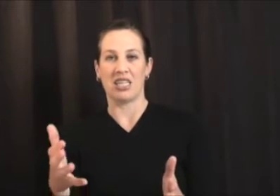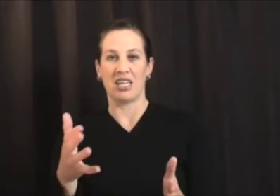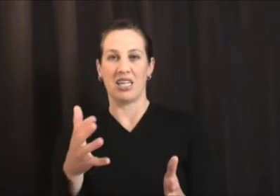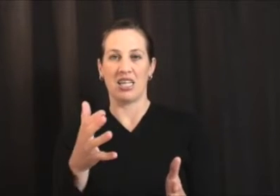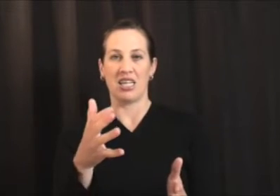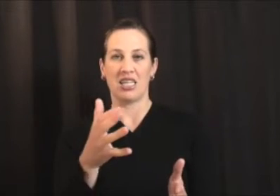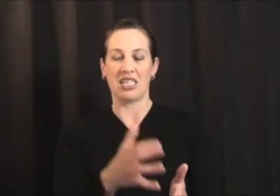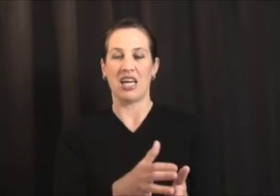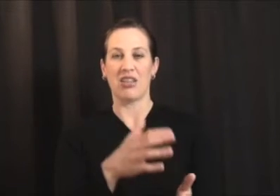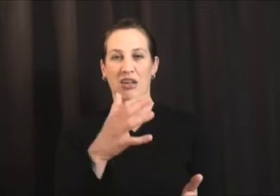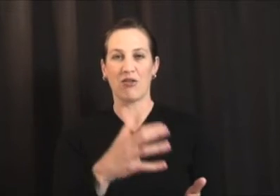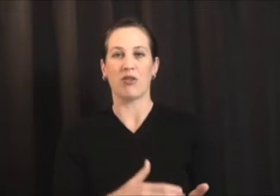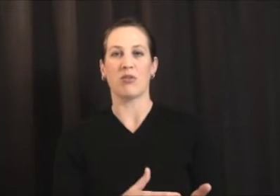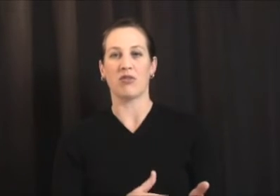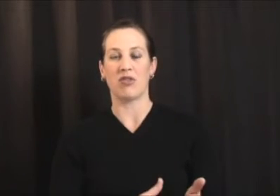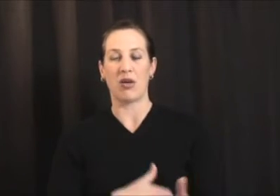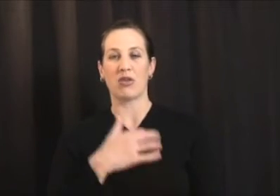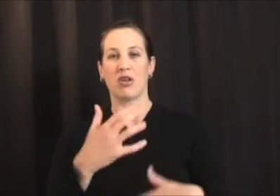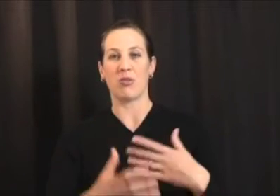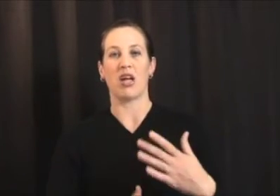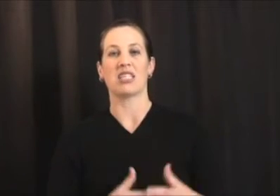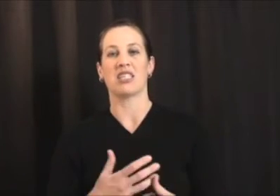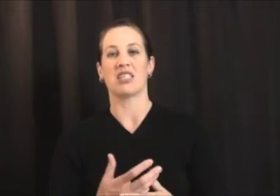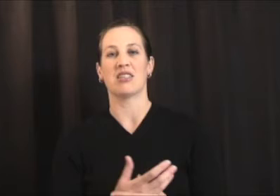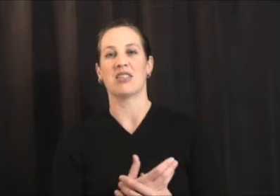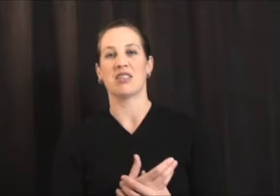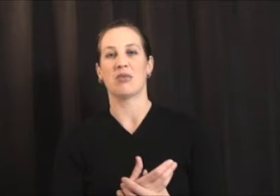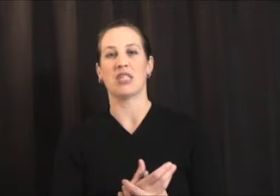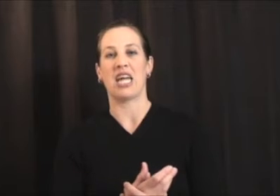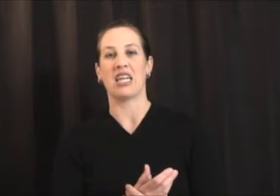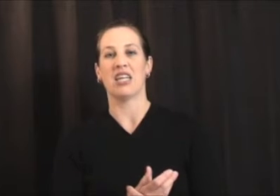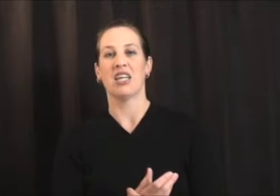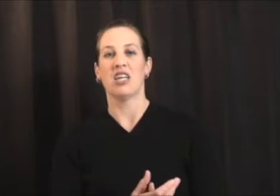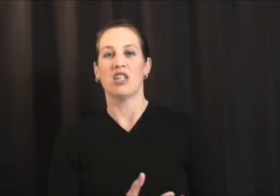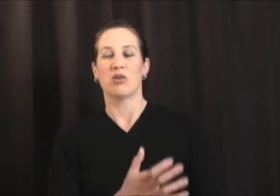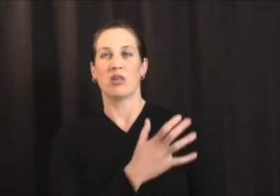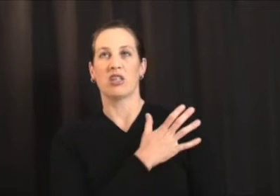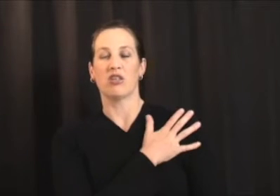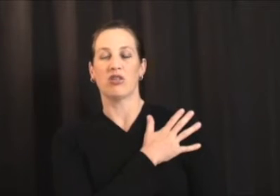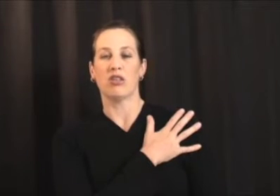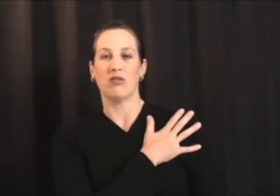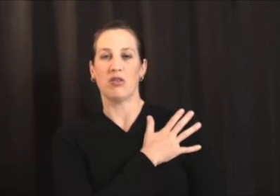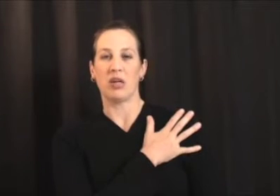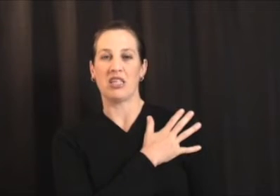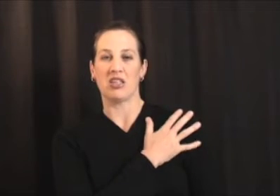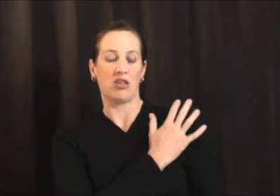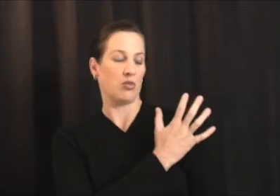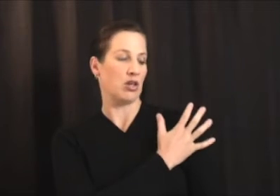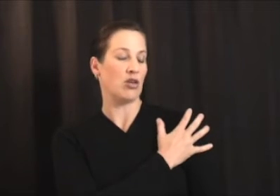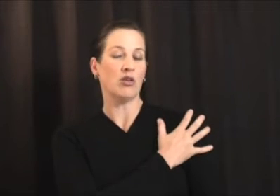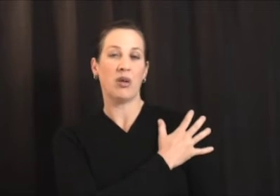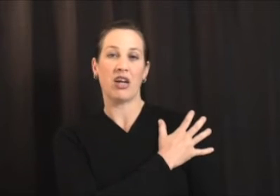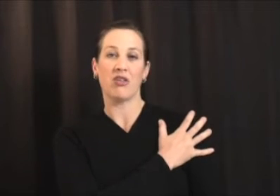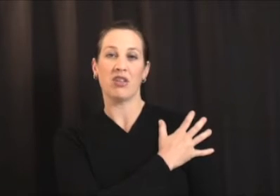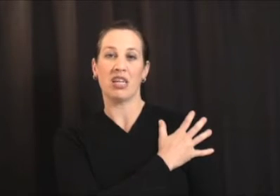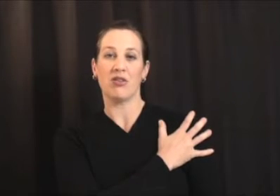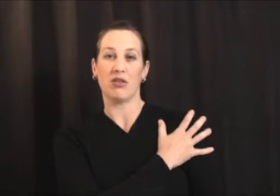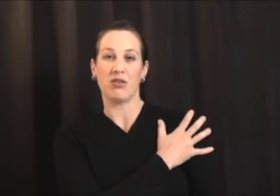until the inflammatory process has subsided. So we're going to control inflammation. You can put a cold pack over there for